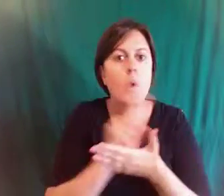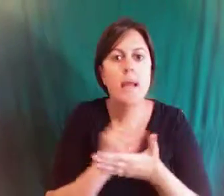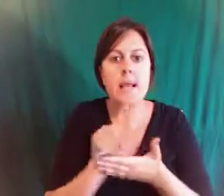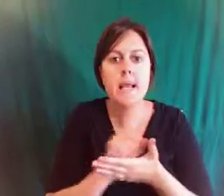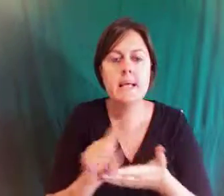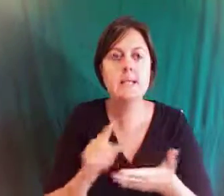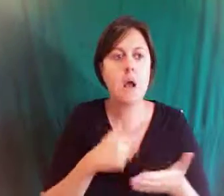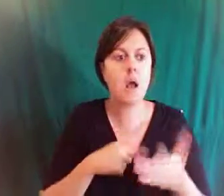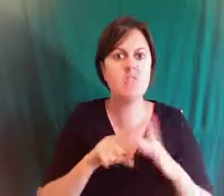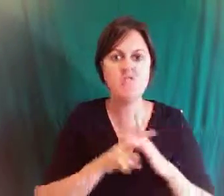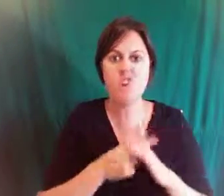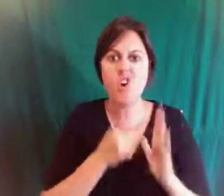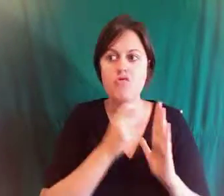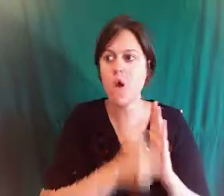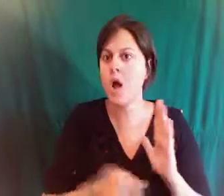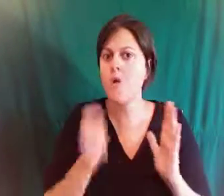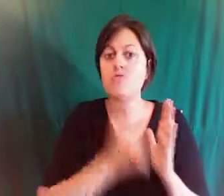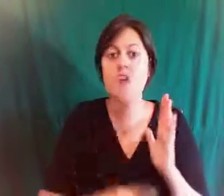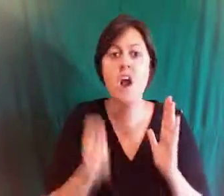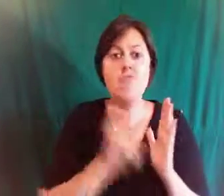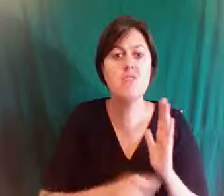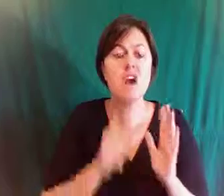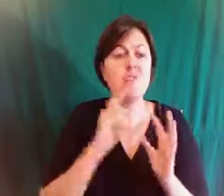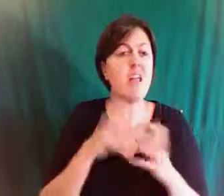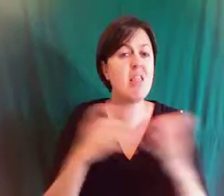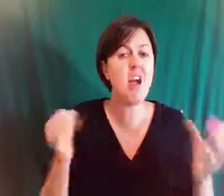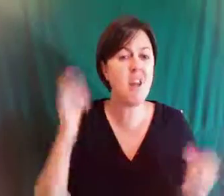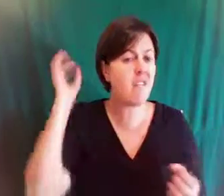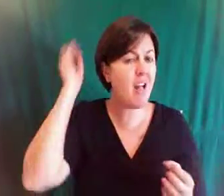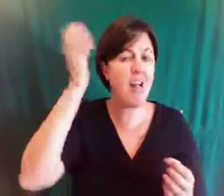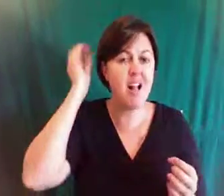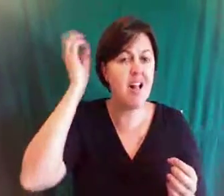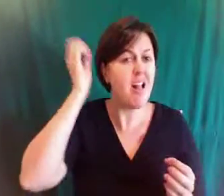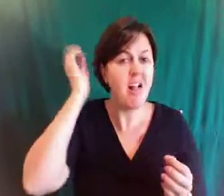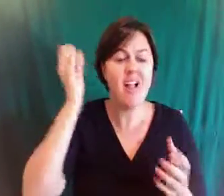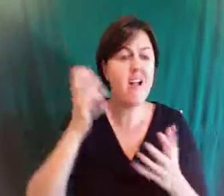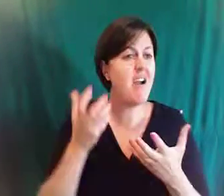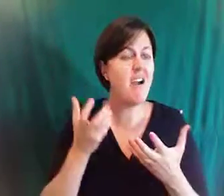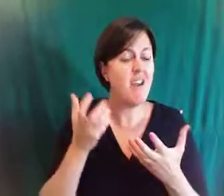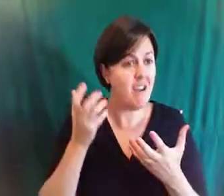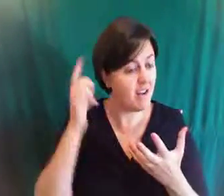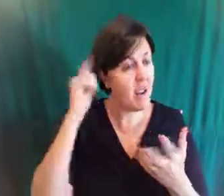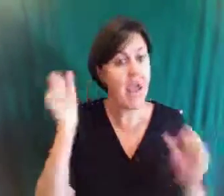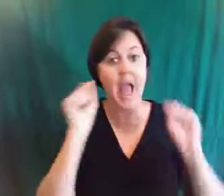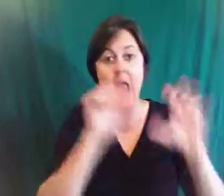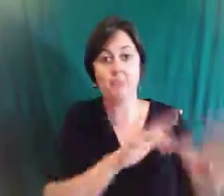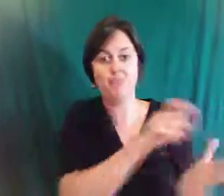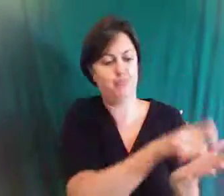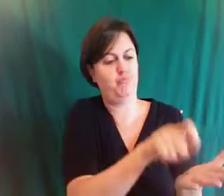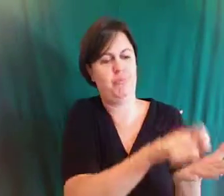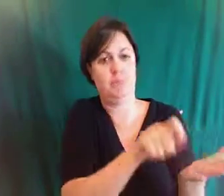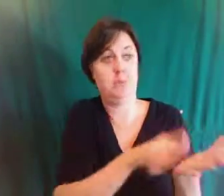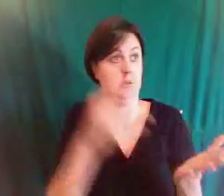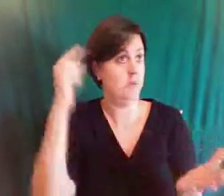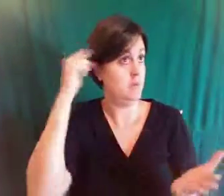stuff about this i had been carrying in my head so i wrote it all down until i felt like there's nothing more i could say about it